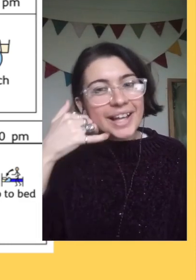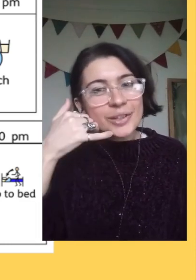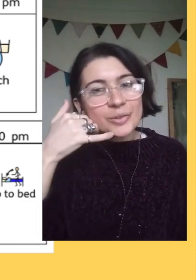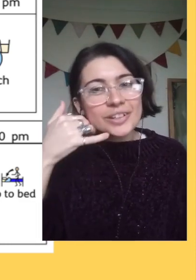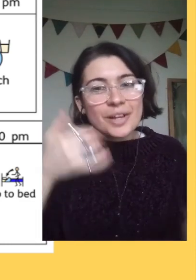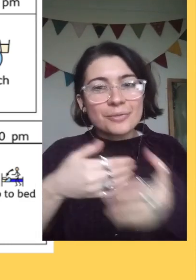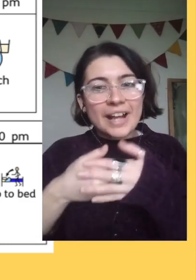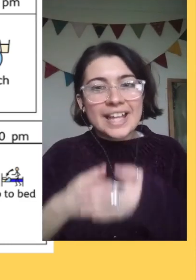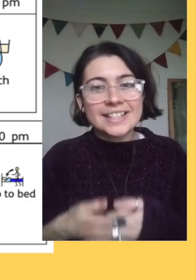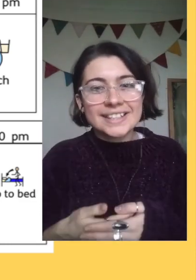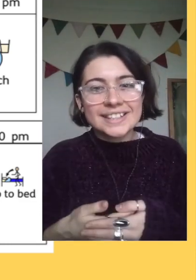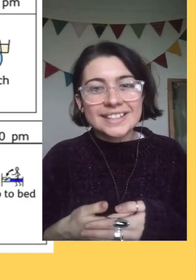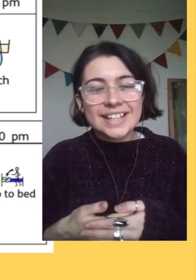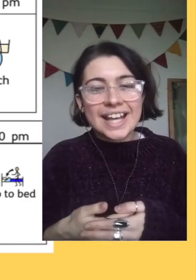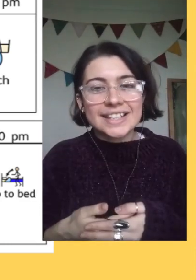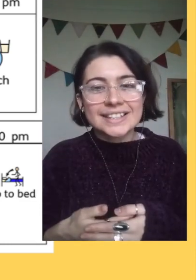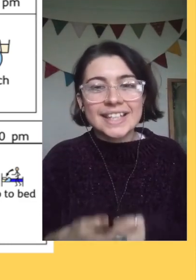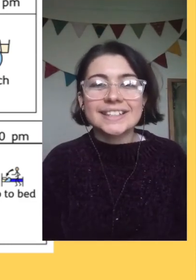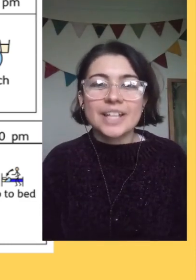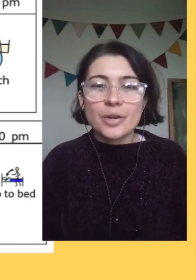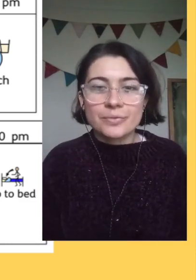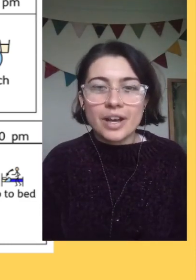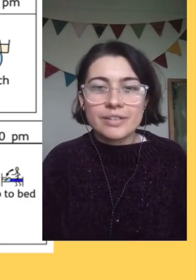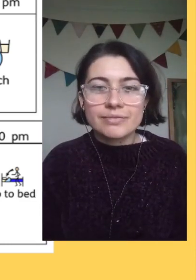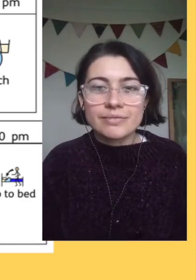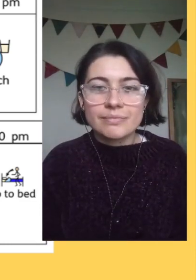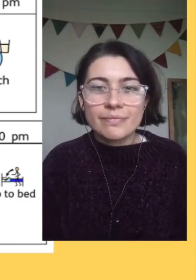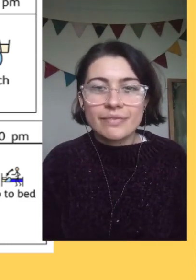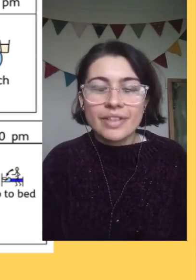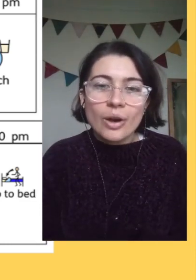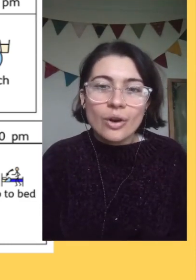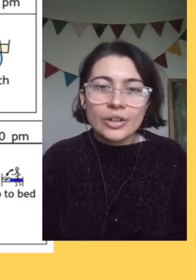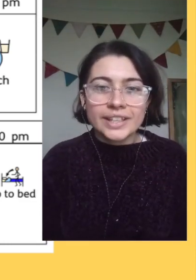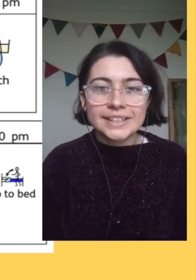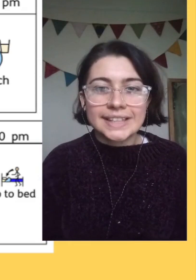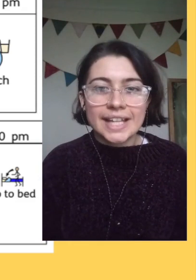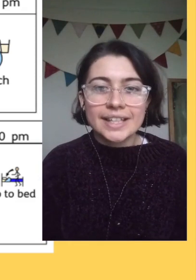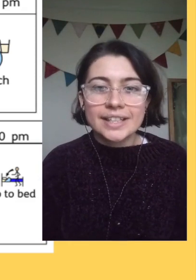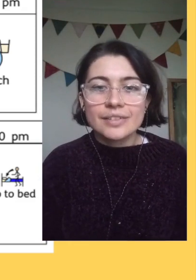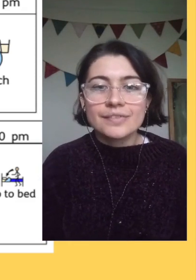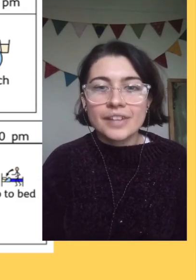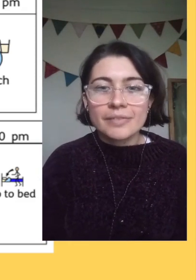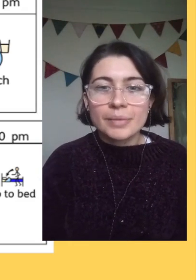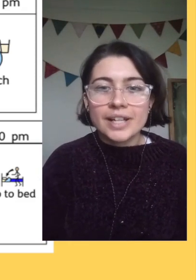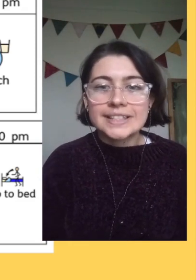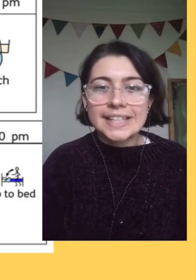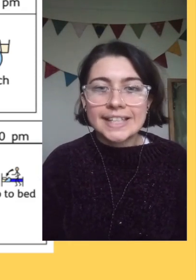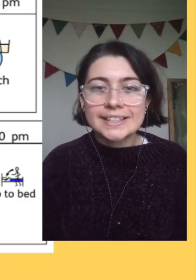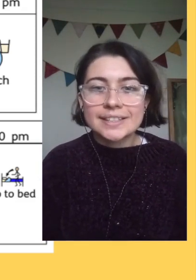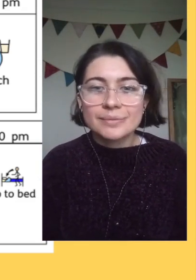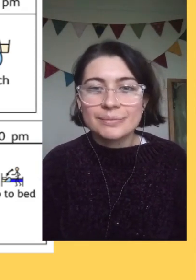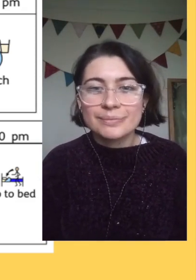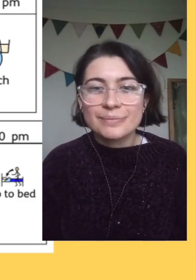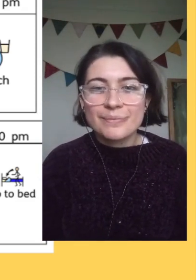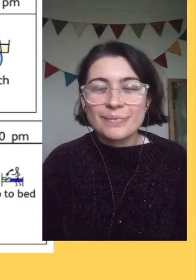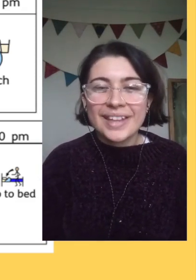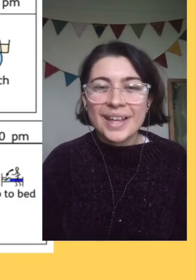I call a friend at 6.05 or you can say 5 past 6.